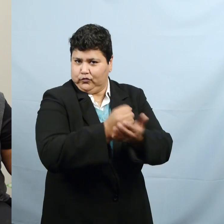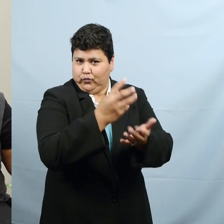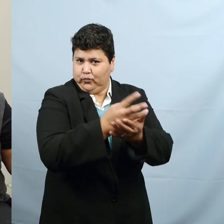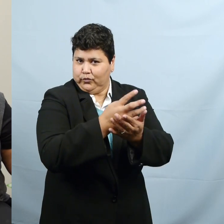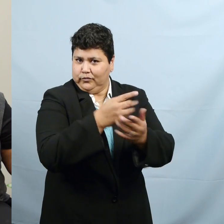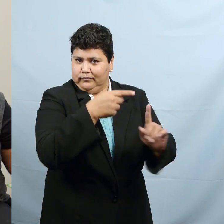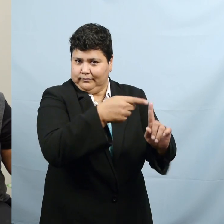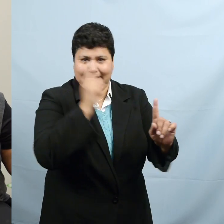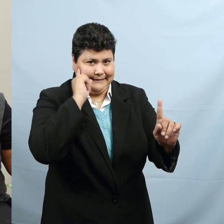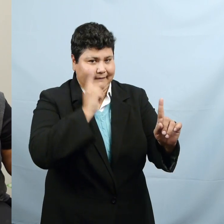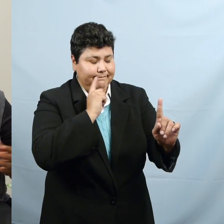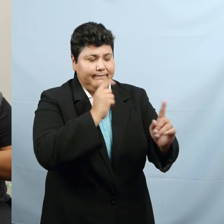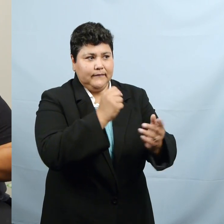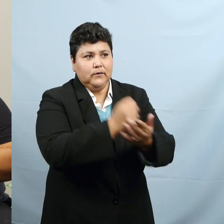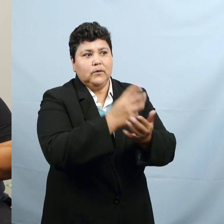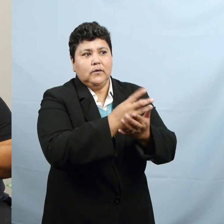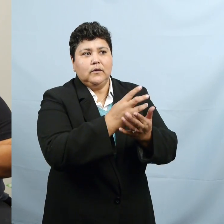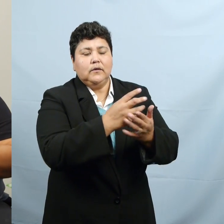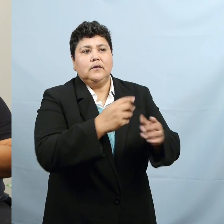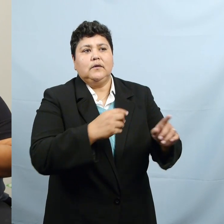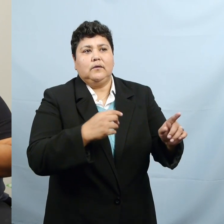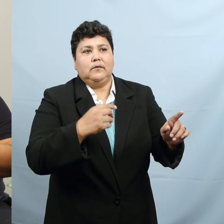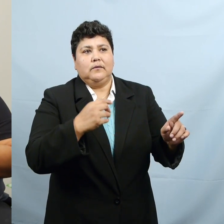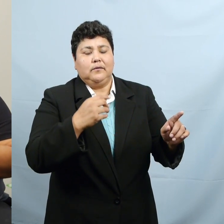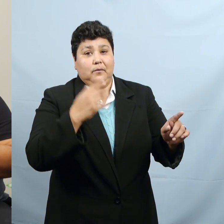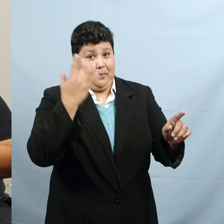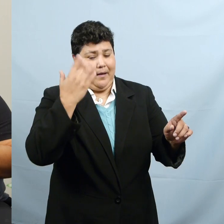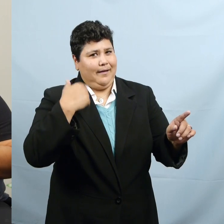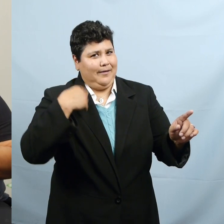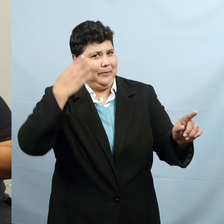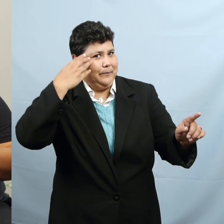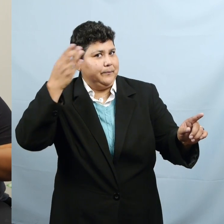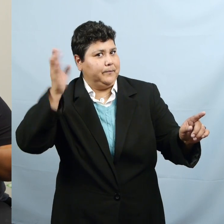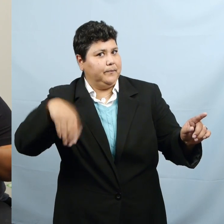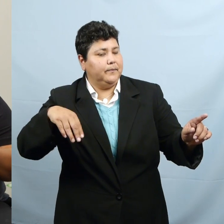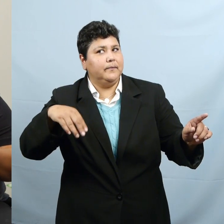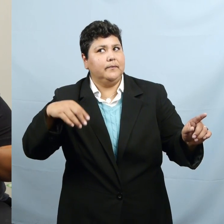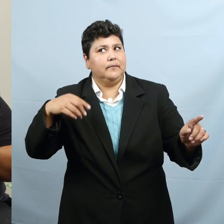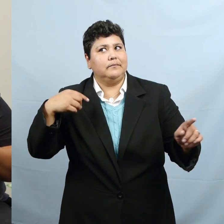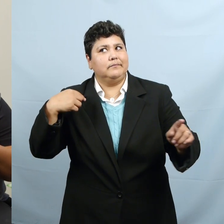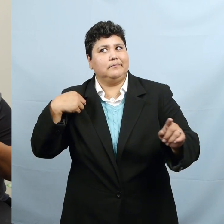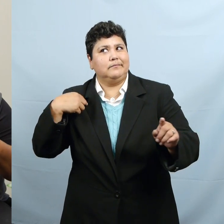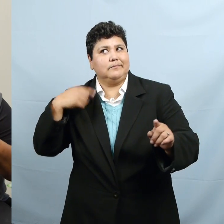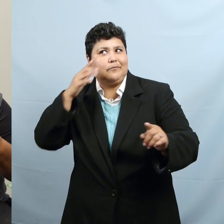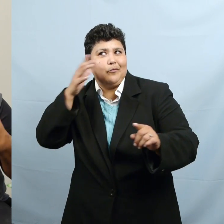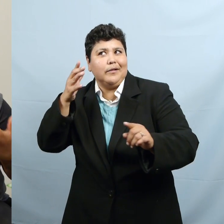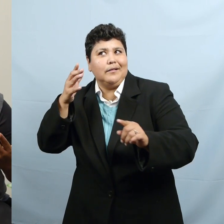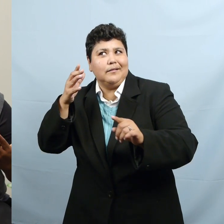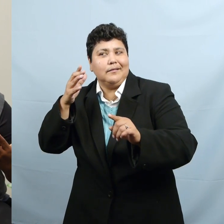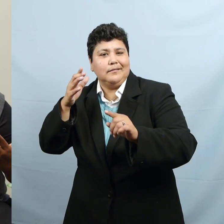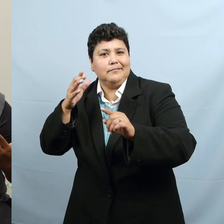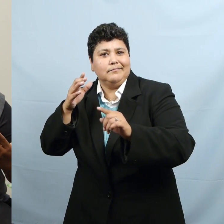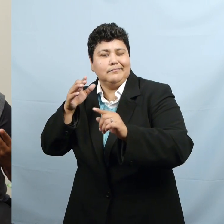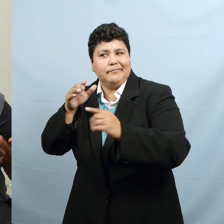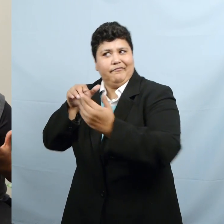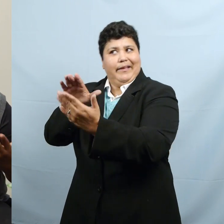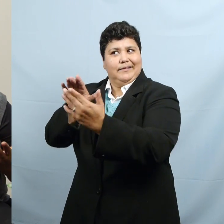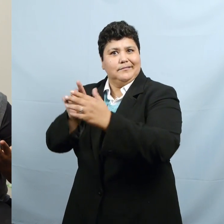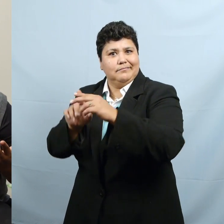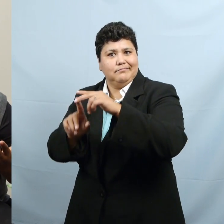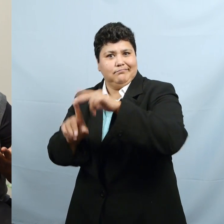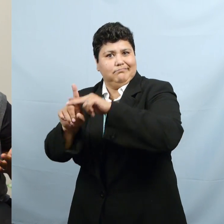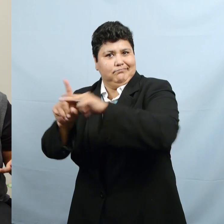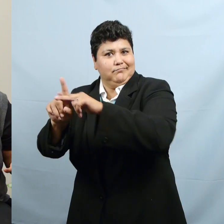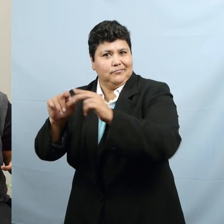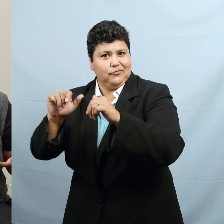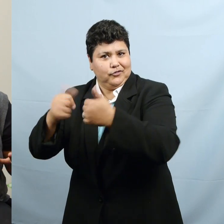social worker, the deaf social worker, knowing, um, what challenges I would face as, uh, uh, because, um, the more